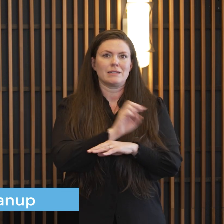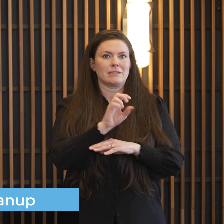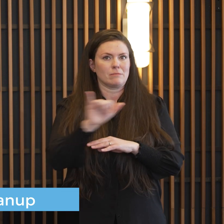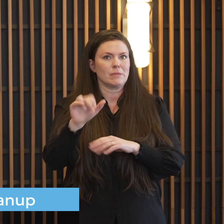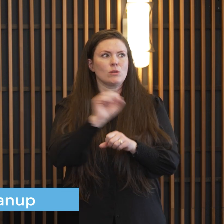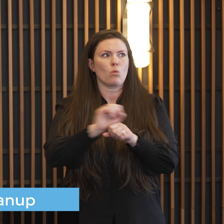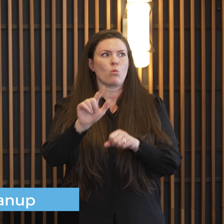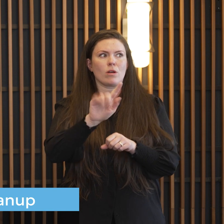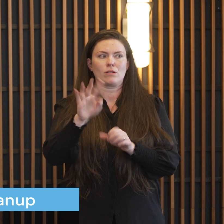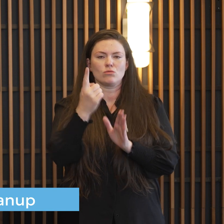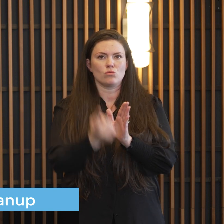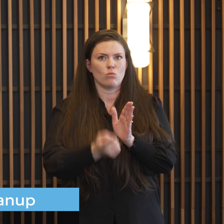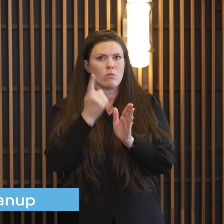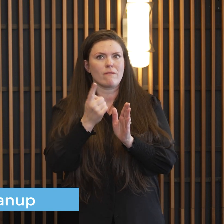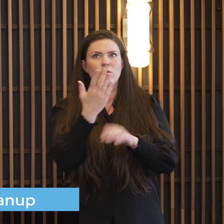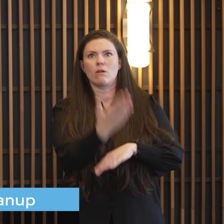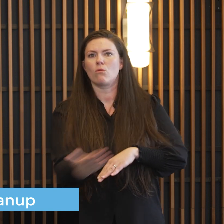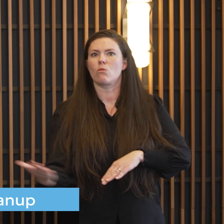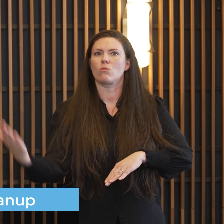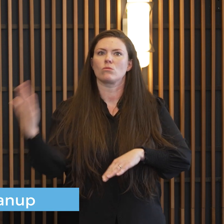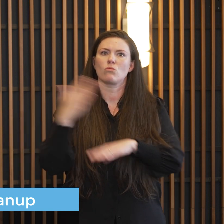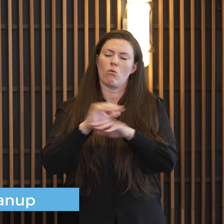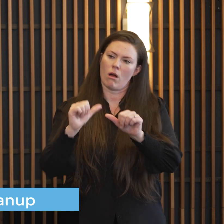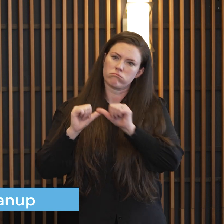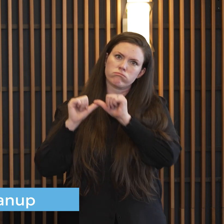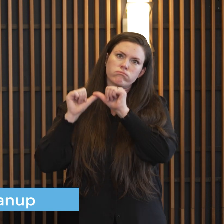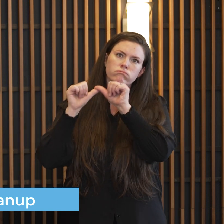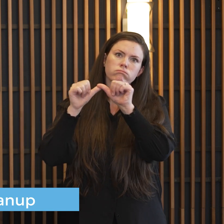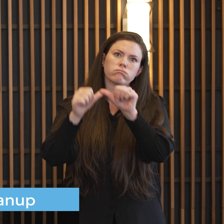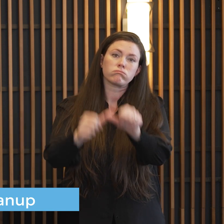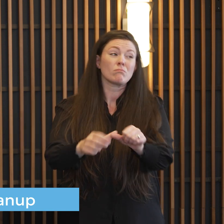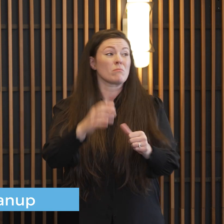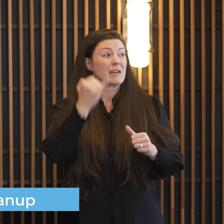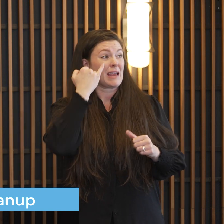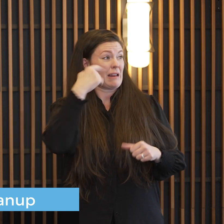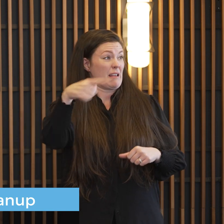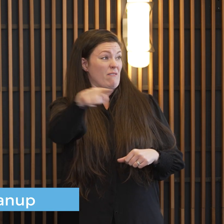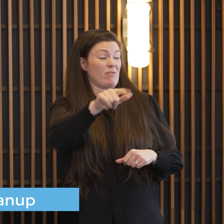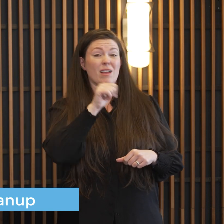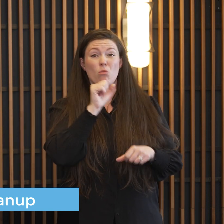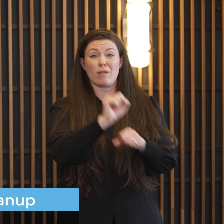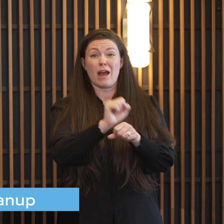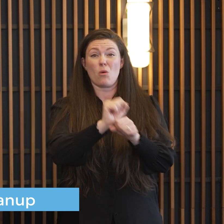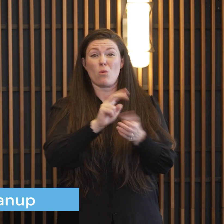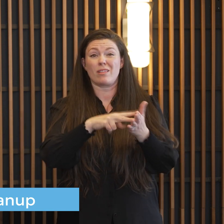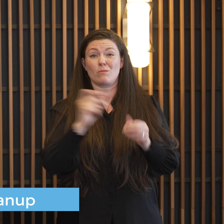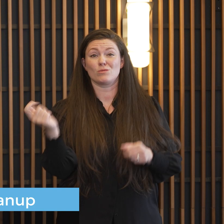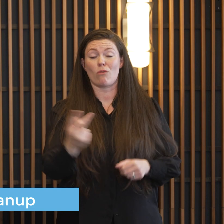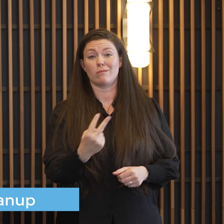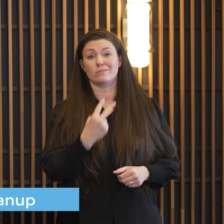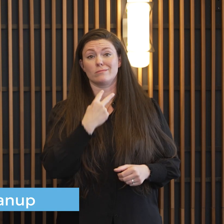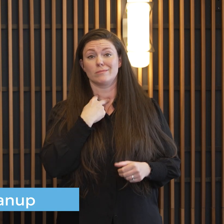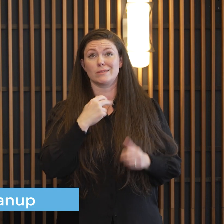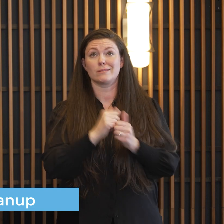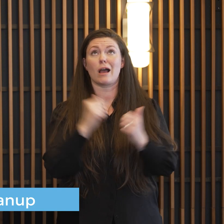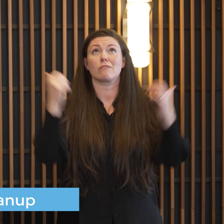24 hours just like everybody else and it without them we would be all under a pile of snow right now